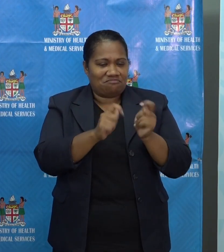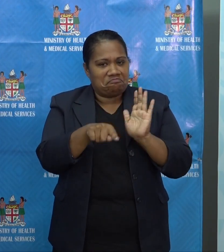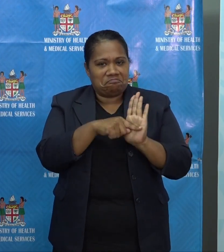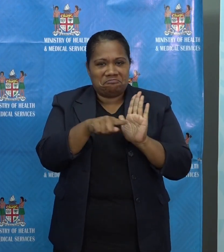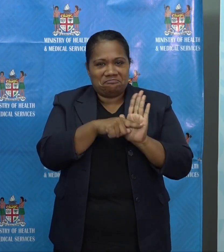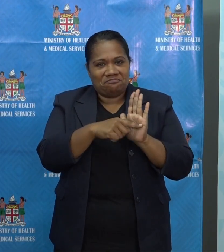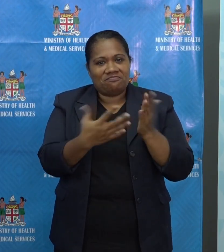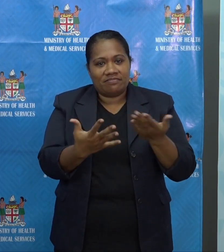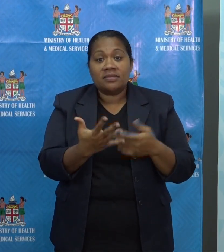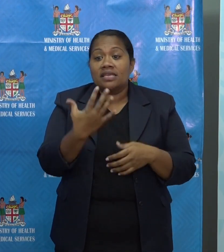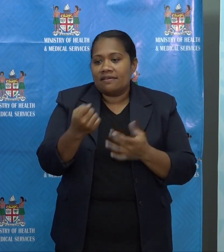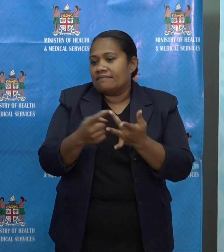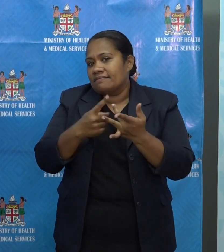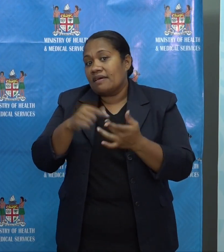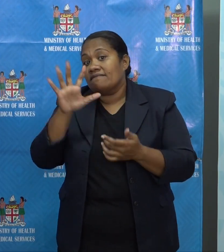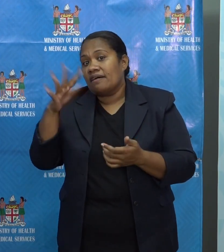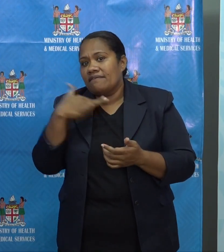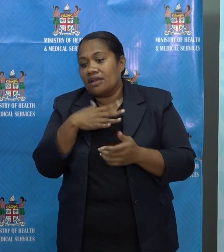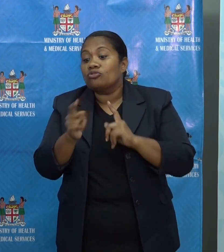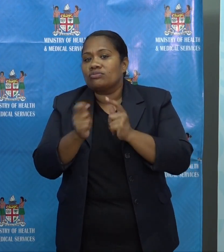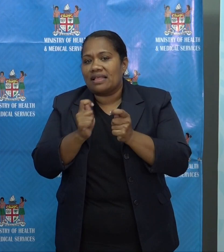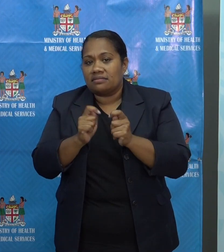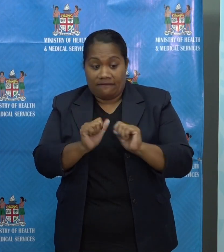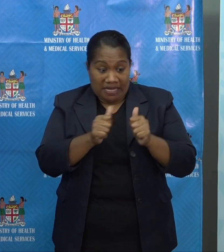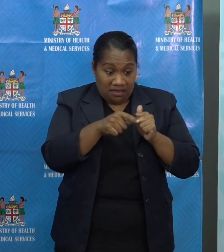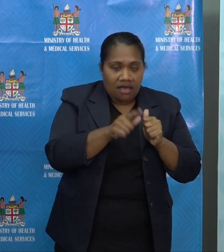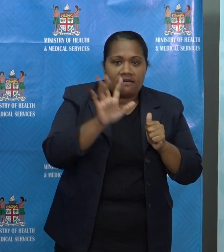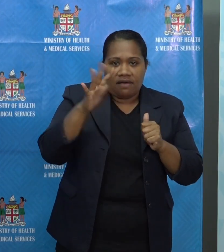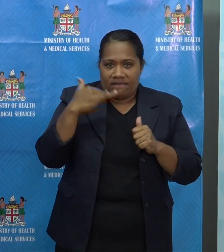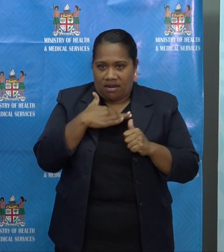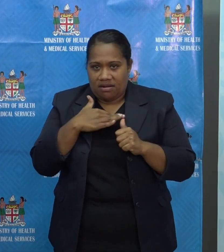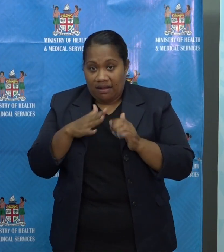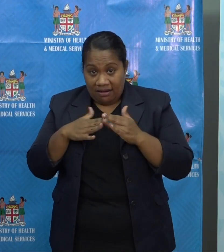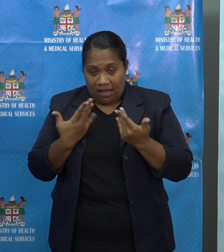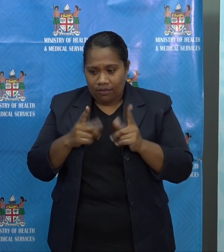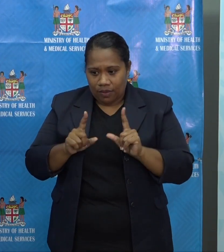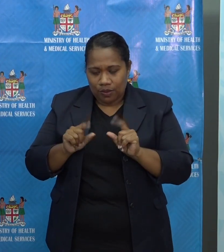We do have another 500 to be tested after that, and we're getting there.